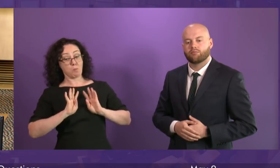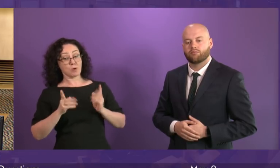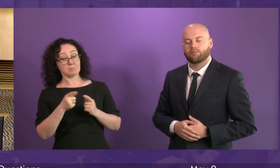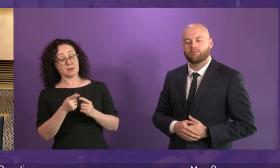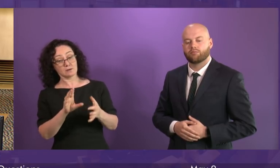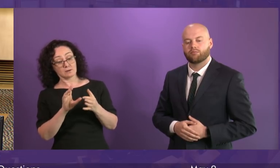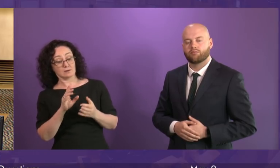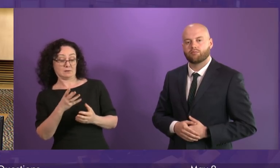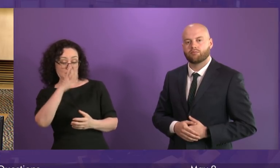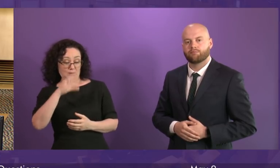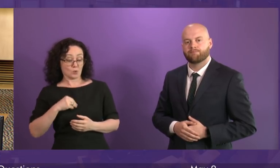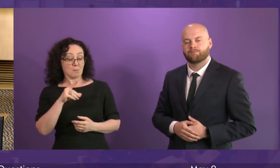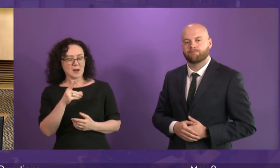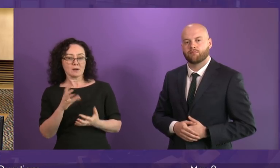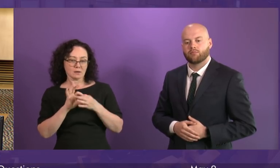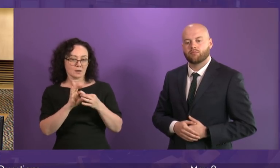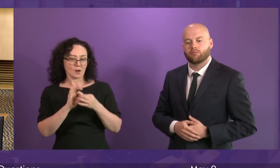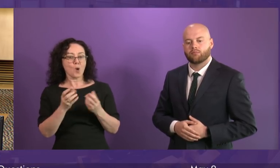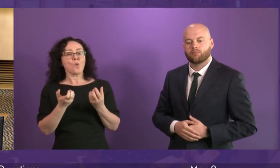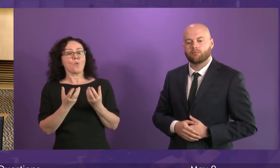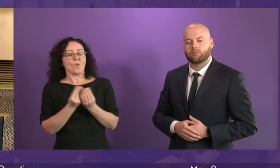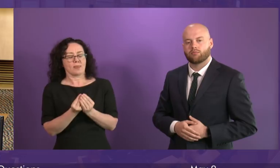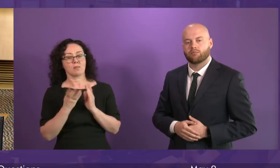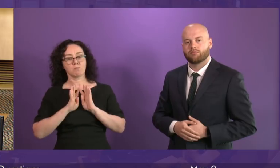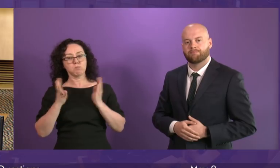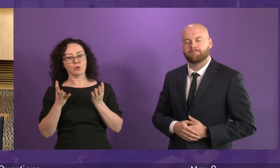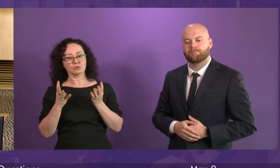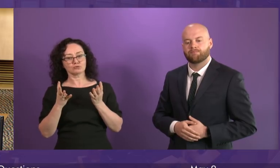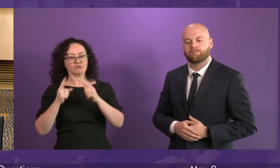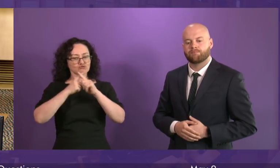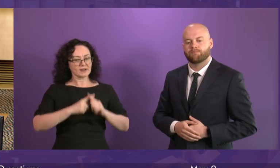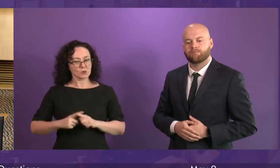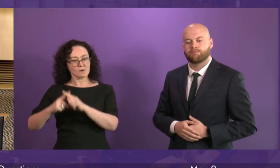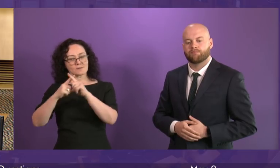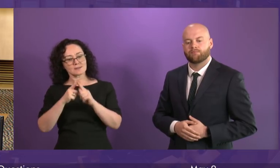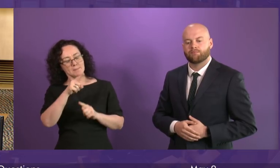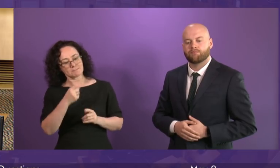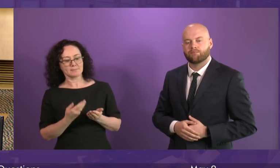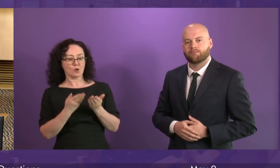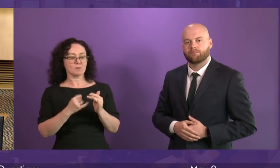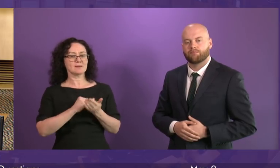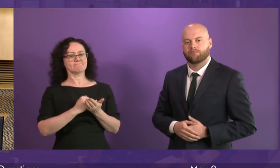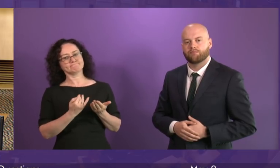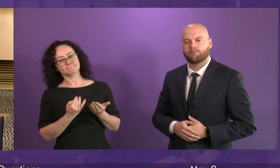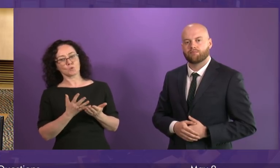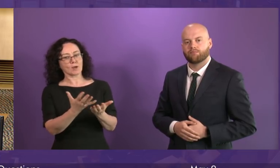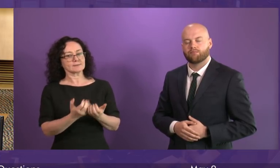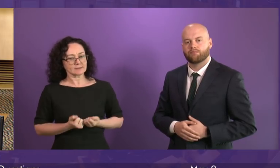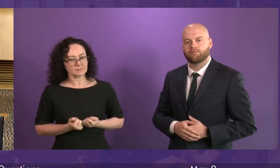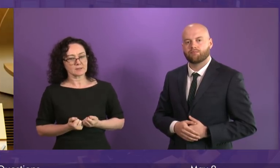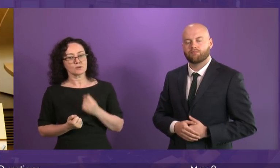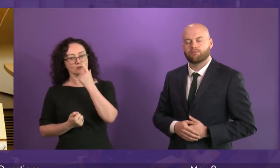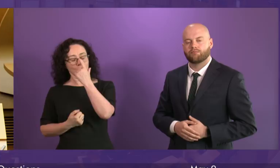Radiographers and the Chief Executive offered to meet with the staff concerned. I understand that offer was declined, so arrangements are now in place to hear the